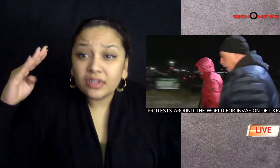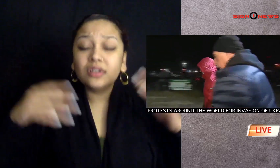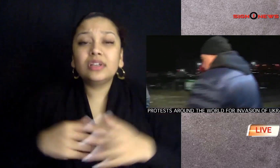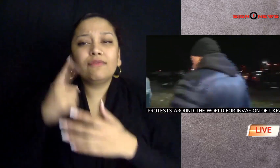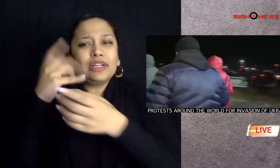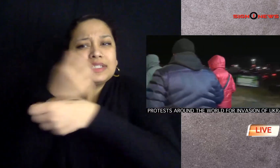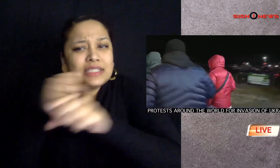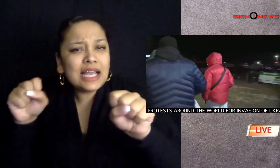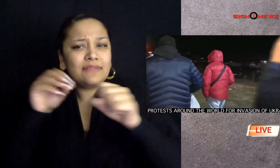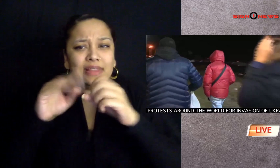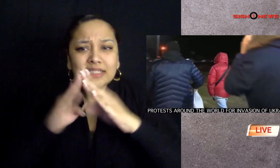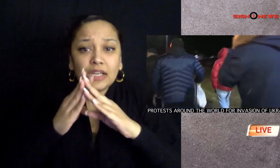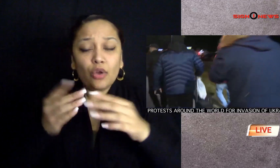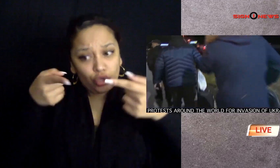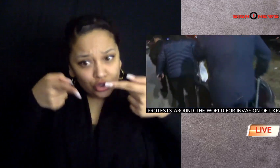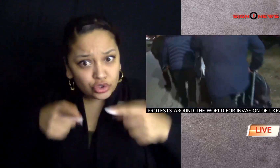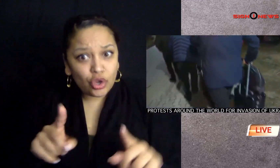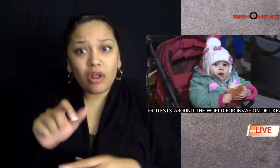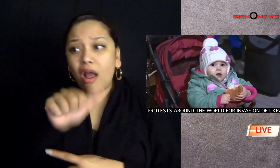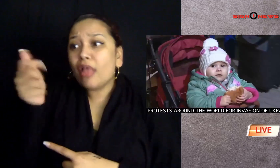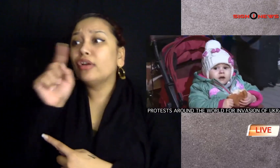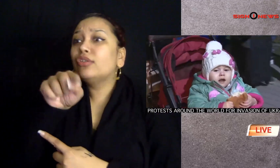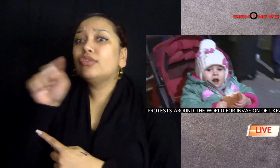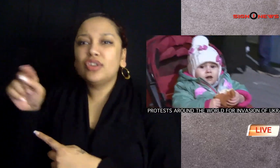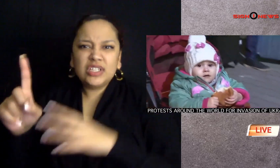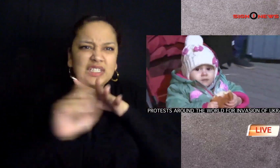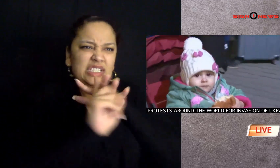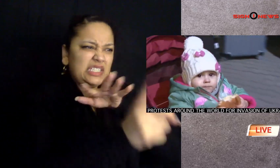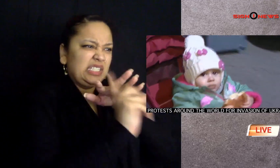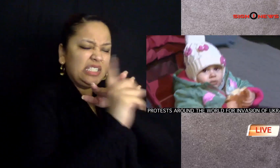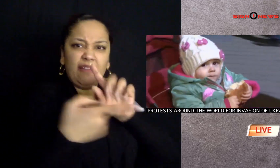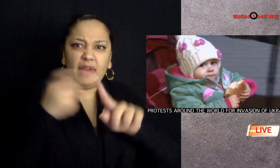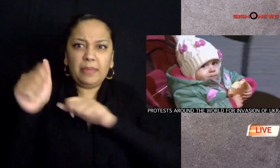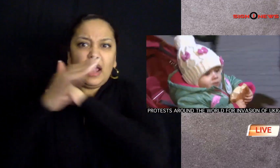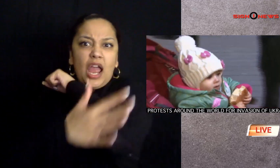shelter and safety in the city while others are fleeing the country all together